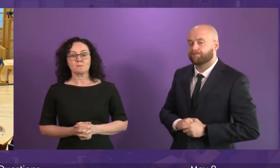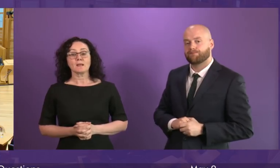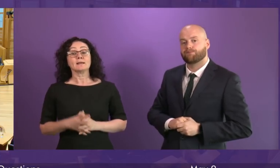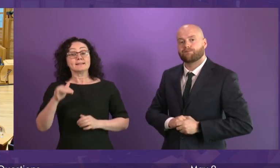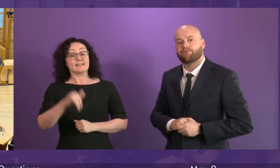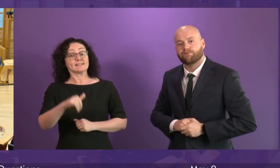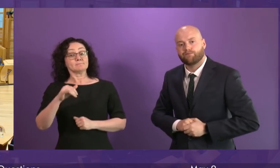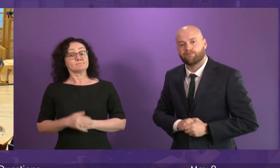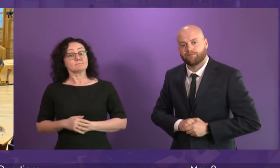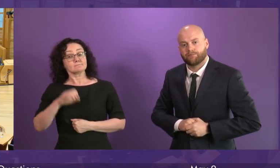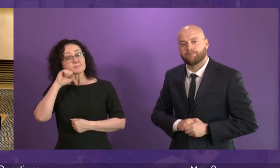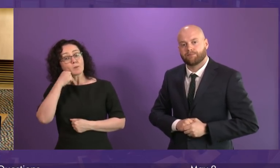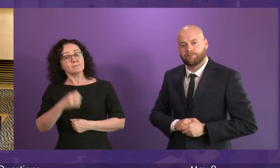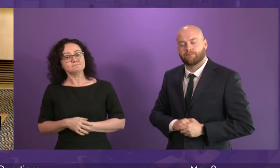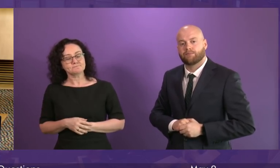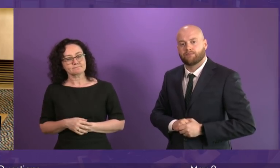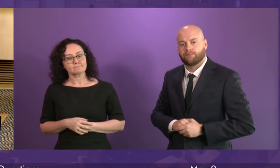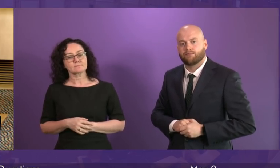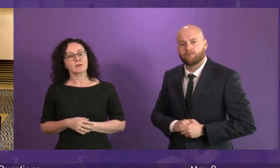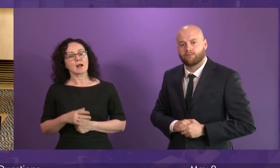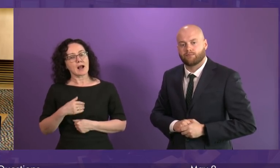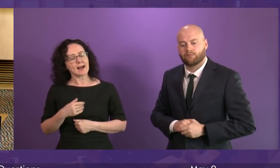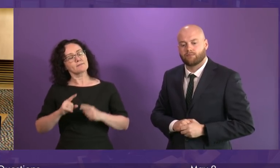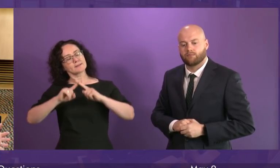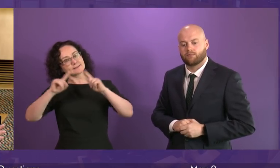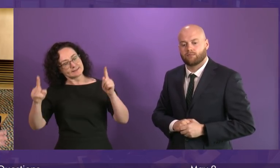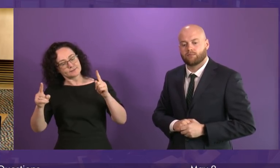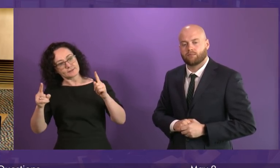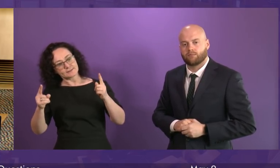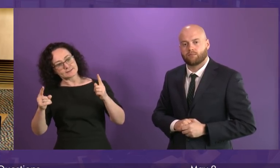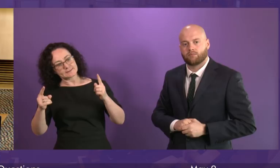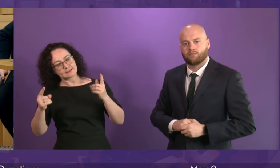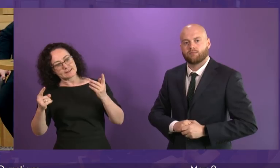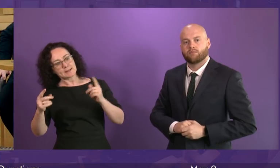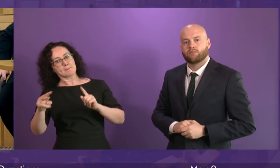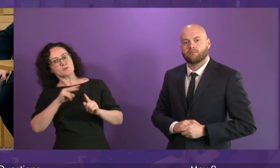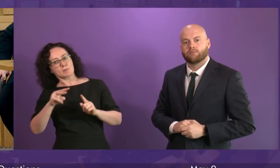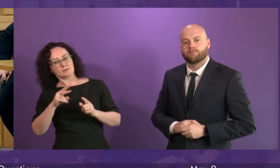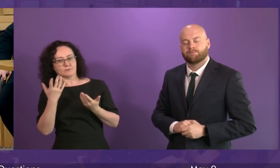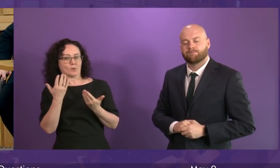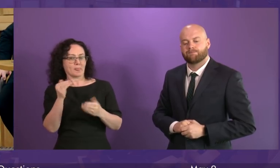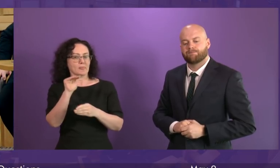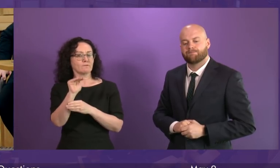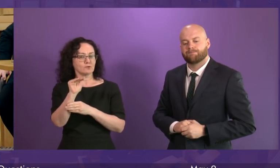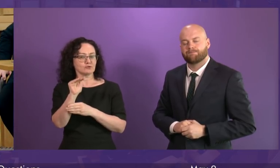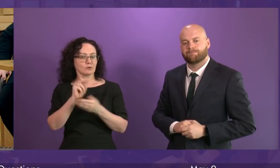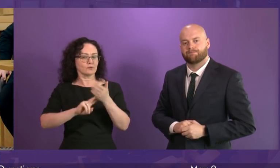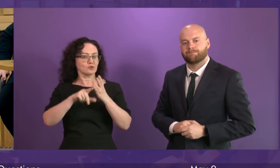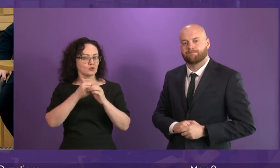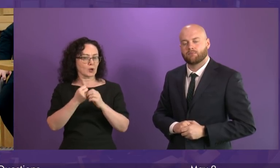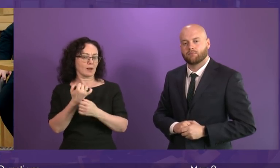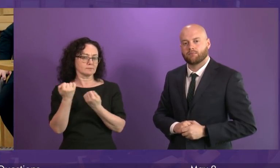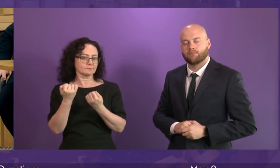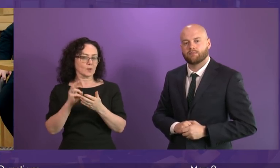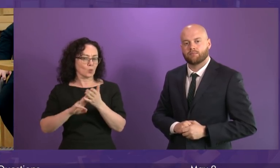Yes, yes I would. I take a very different view to the member on the future of nuclear weapons and the